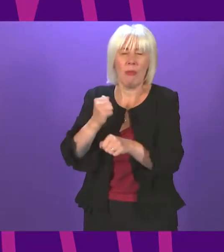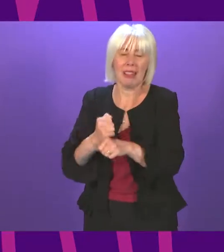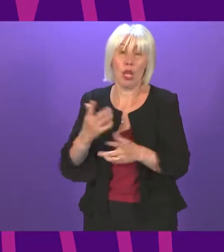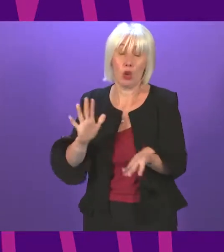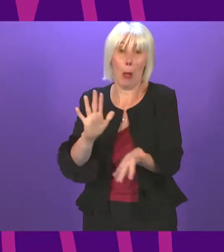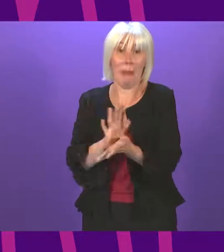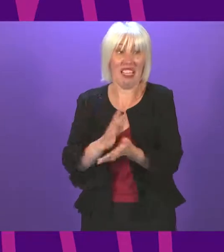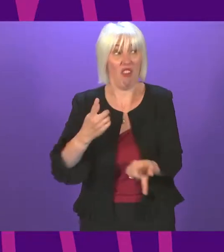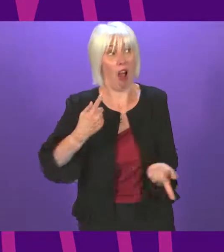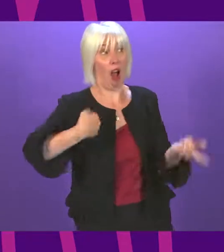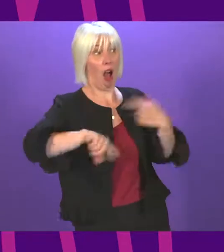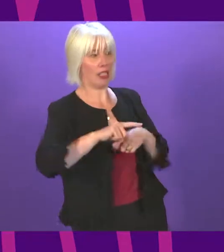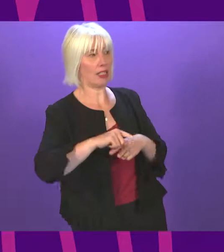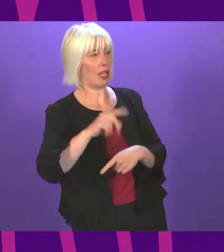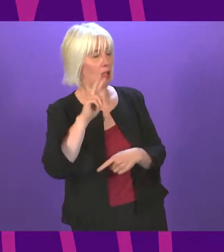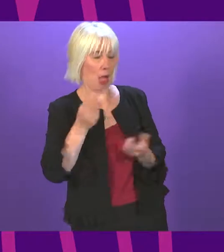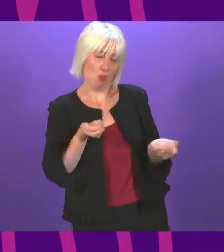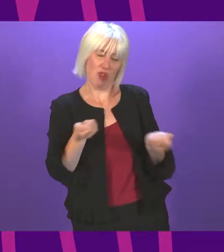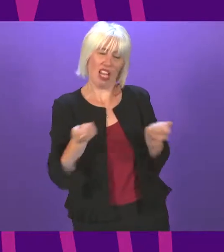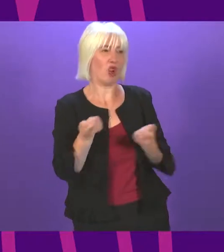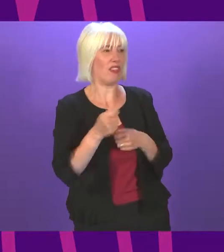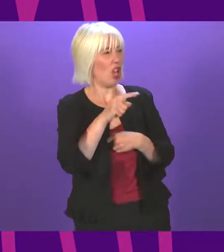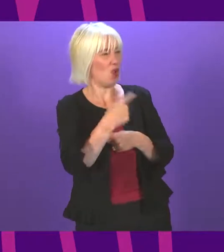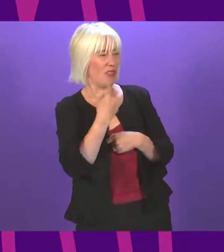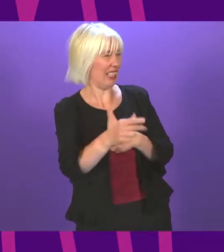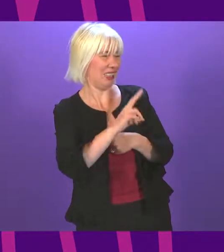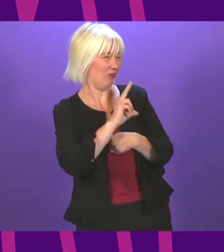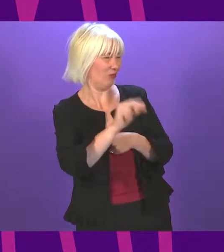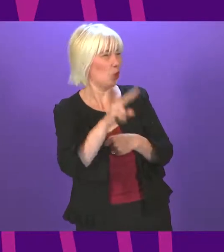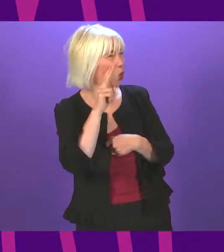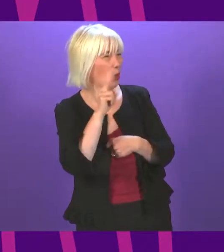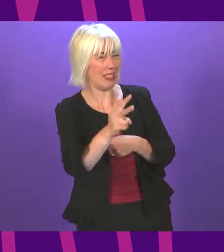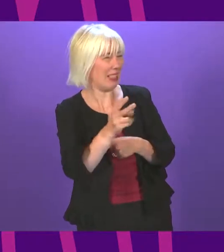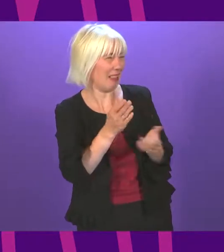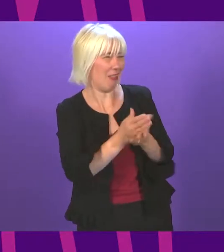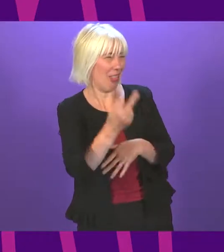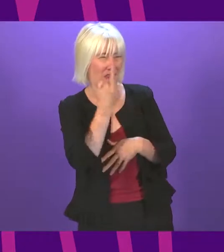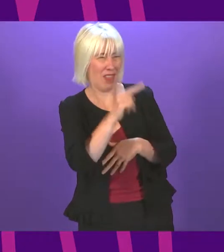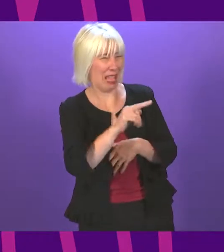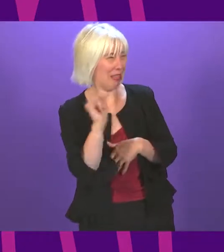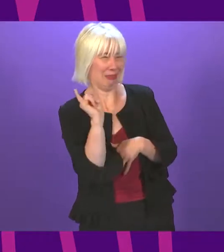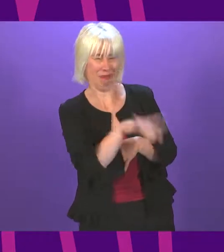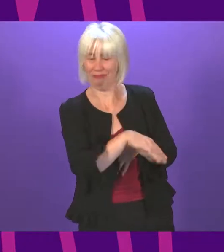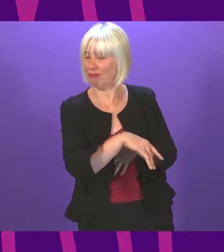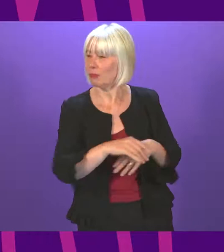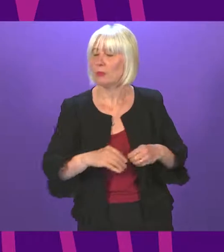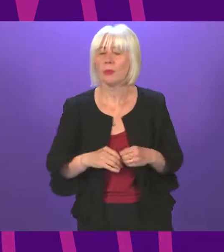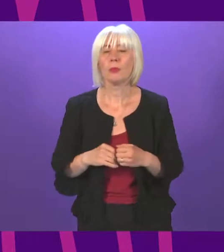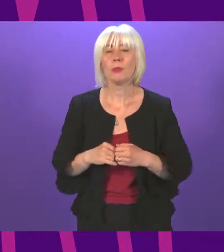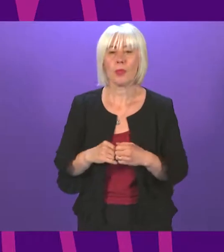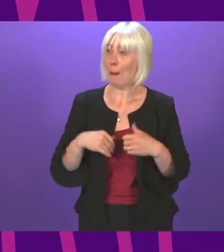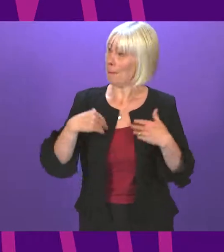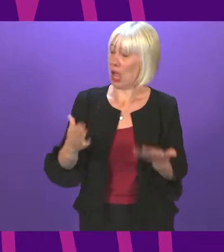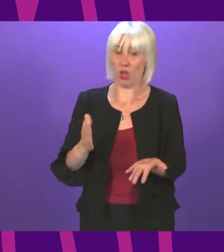us on these benches, you saw through that and have ruled accordingly. Of course, all of this